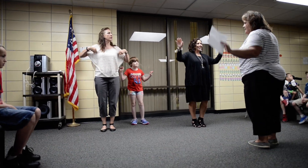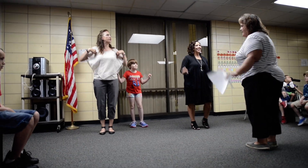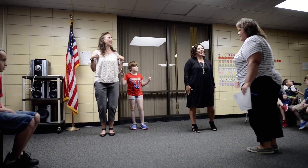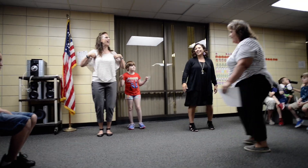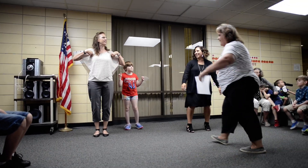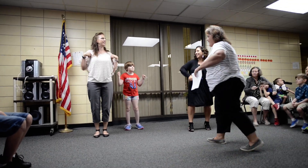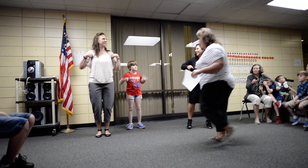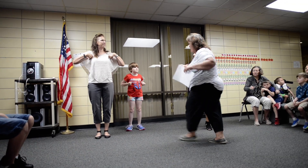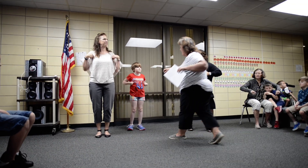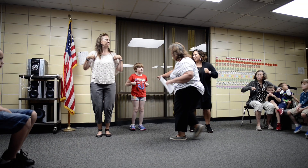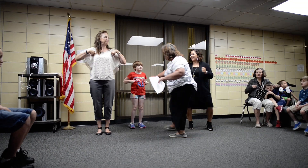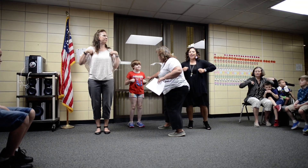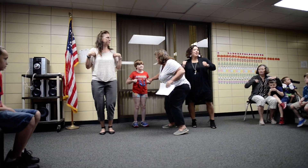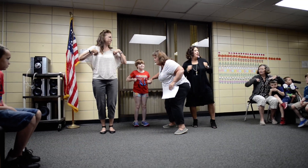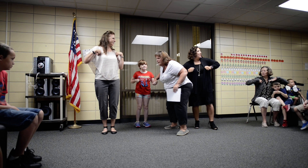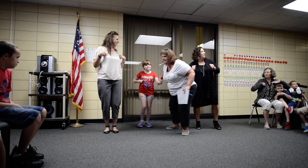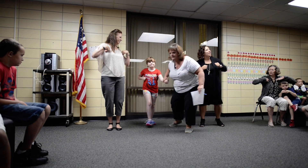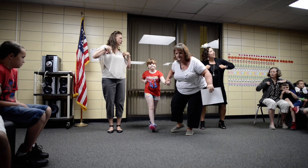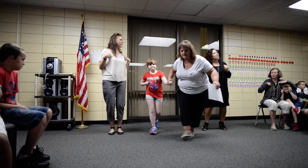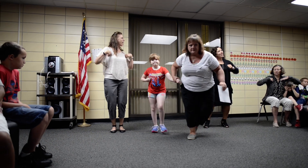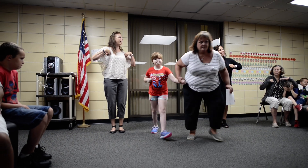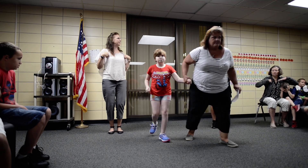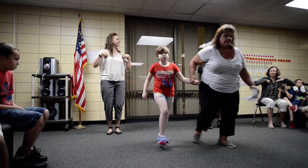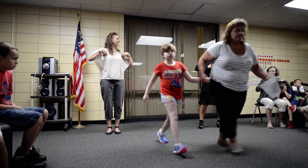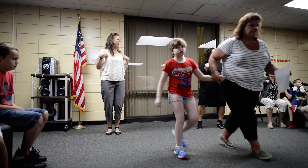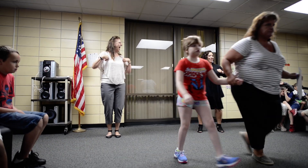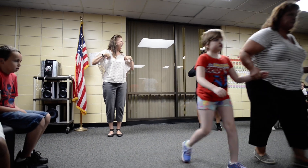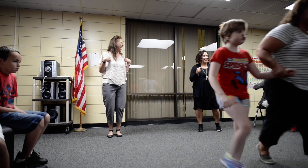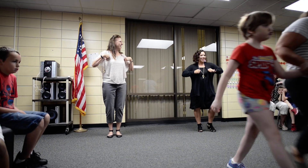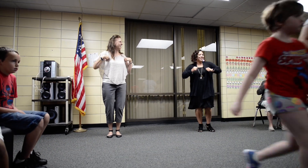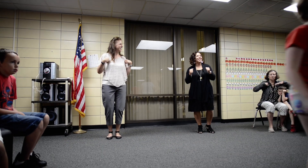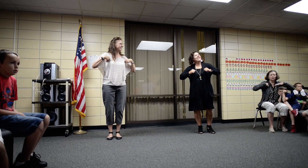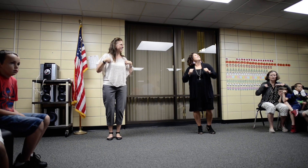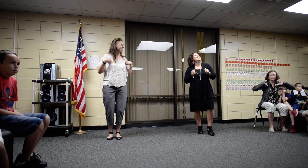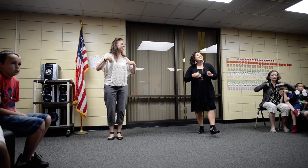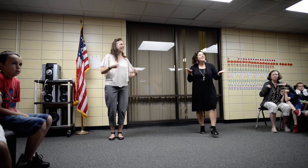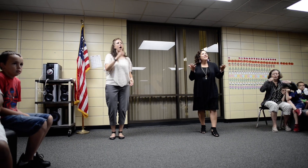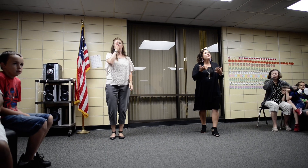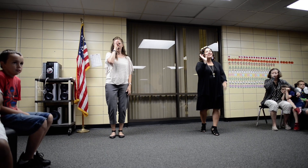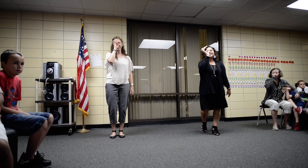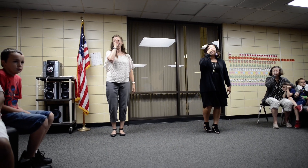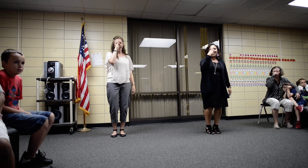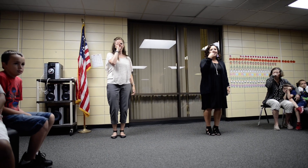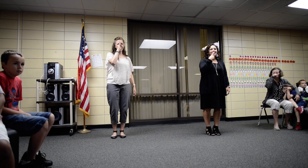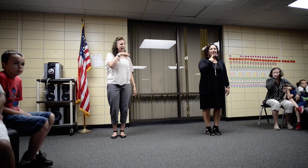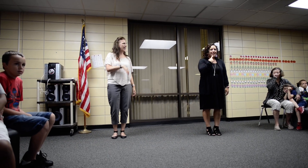-hocky. What the fuck say? say?